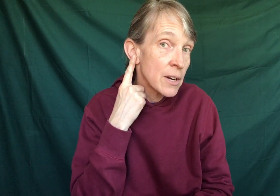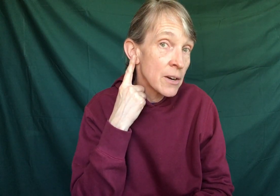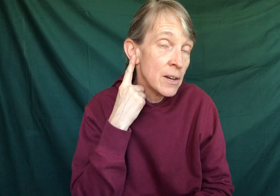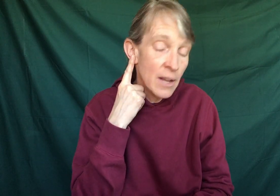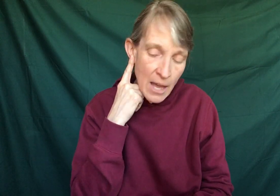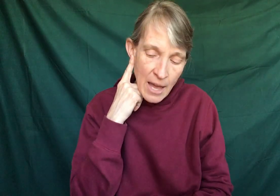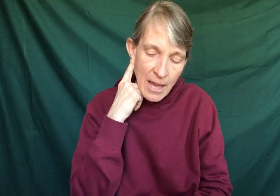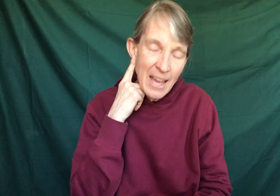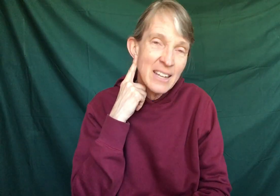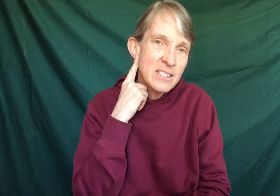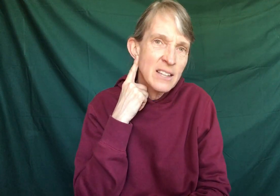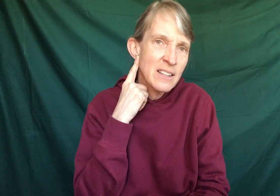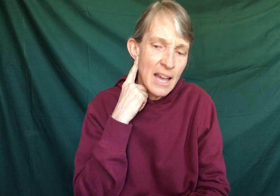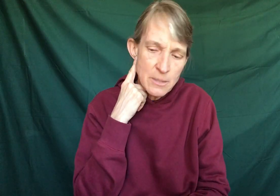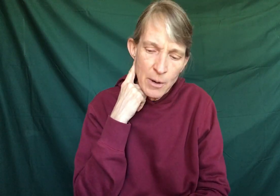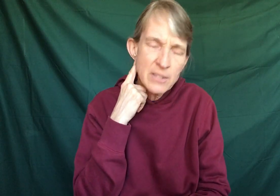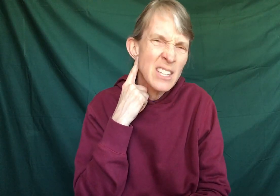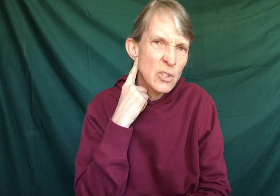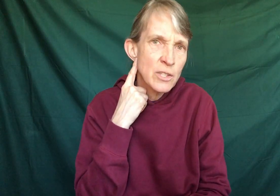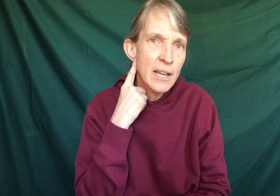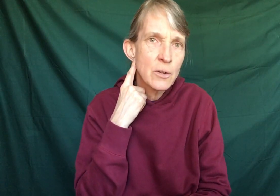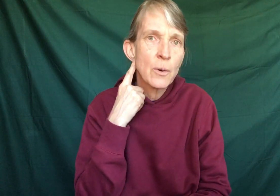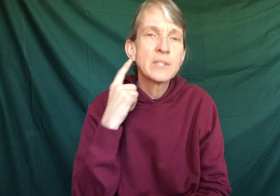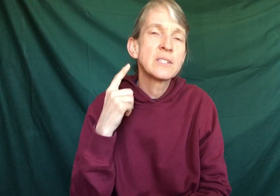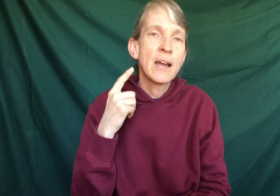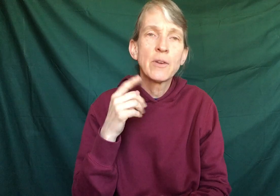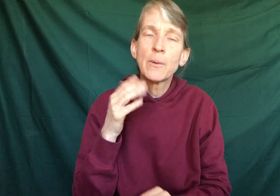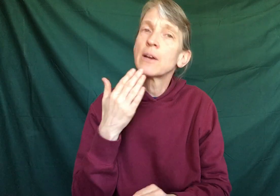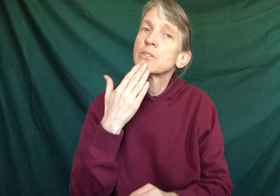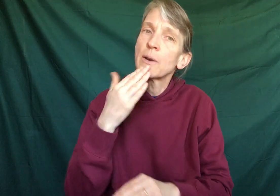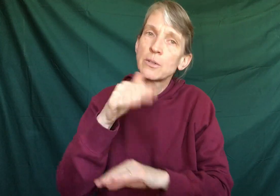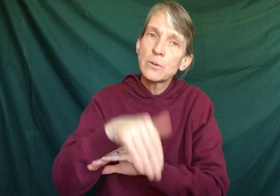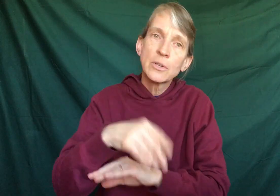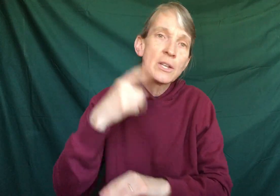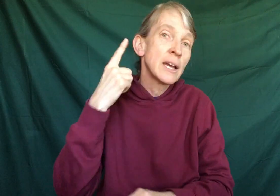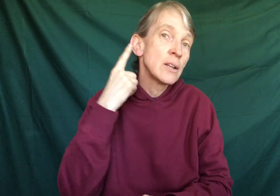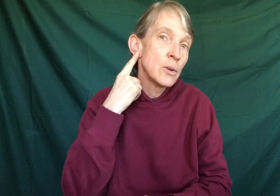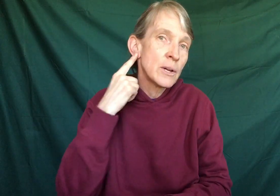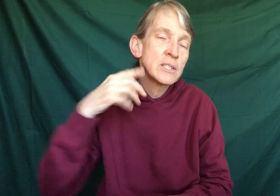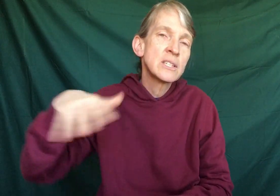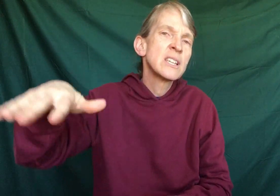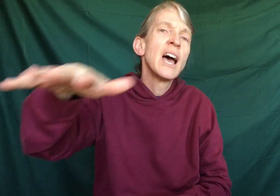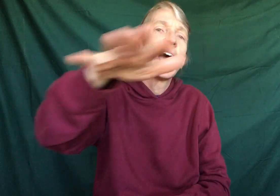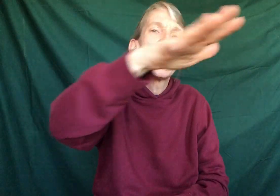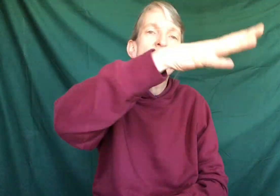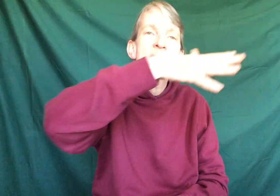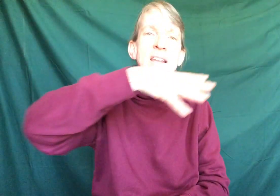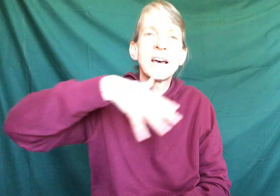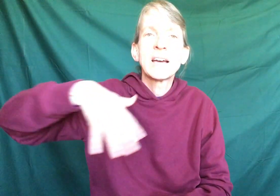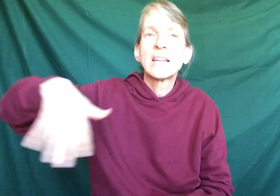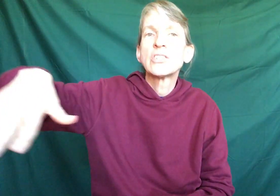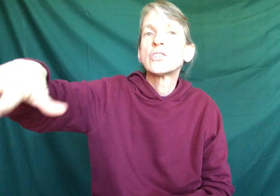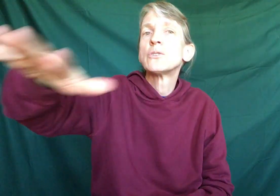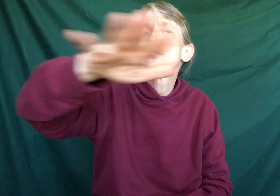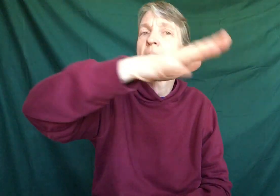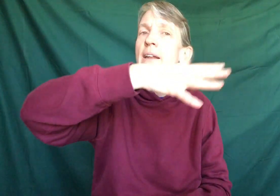ear. And it's at the last part, it says goodnight, noises everywhere. So I do goodnight, noises. And then again, just use that